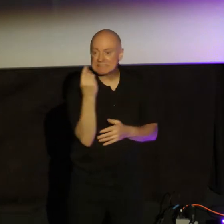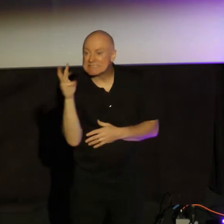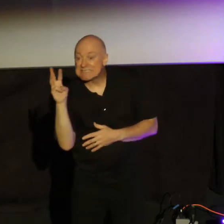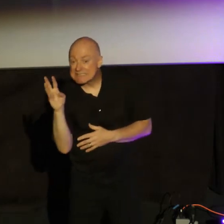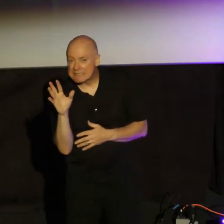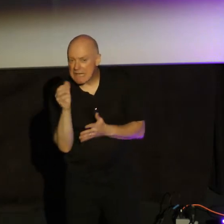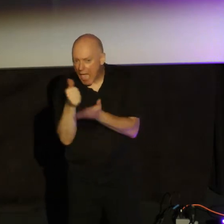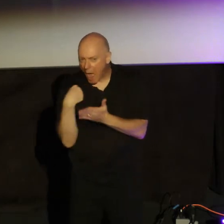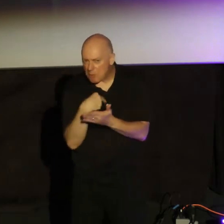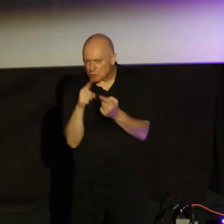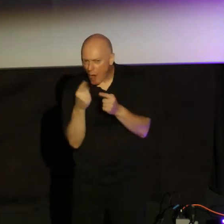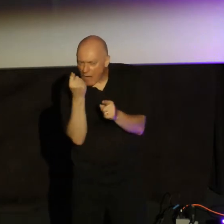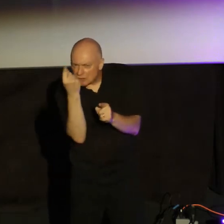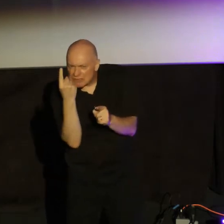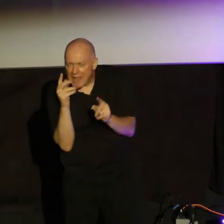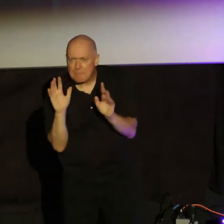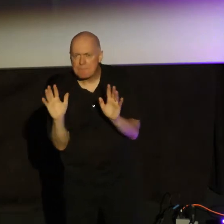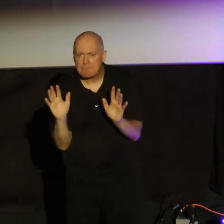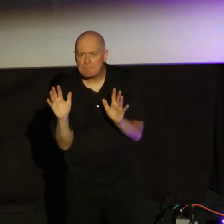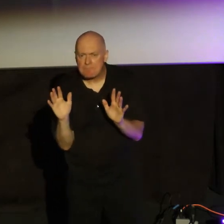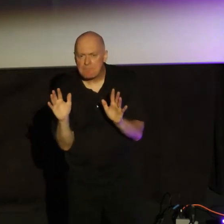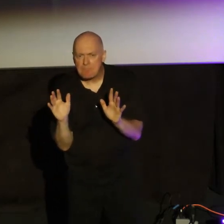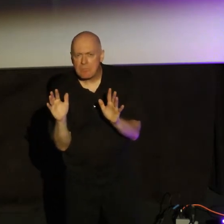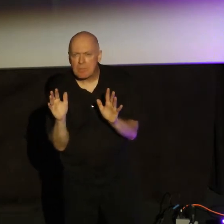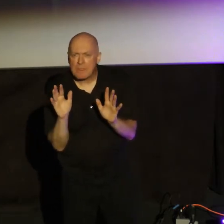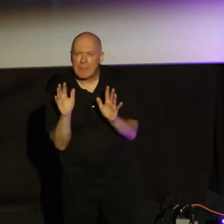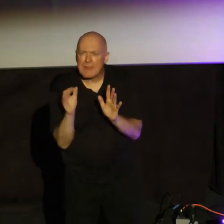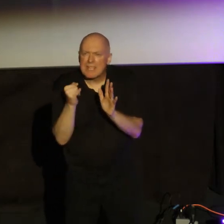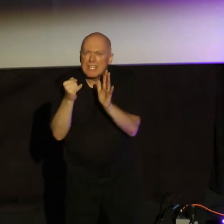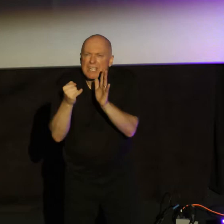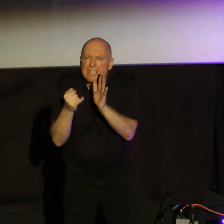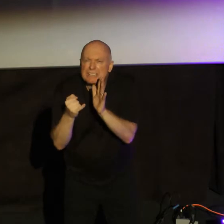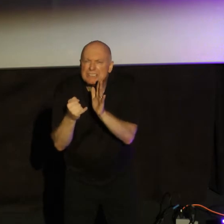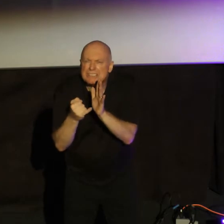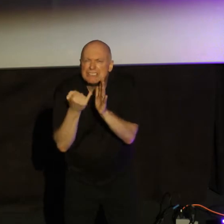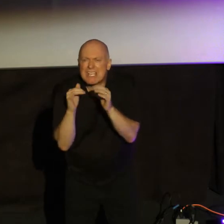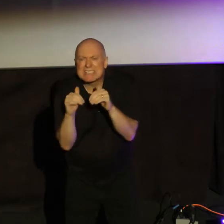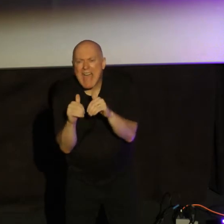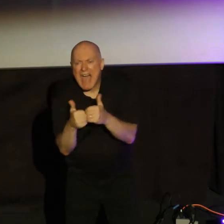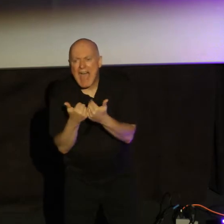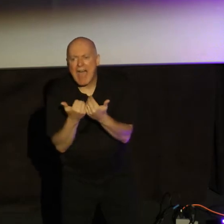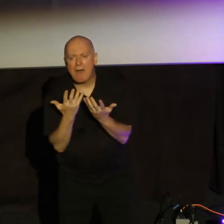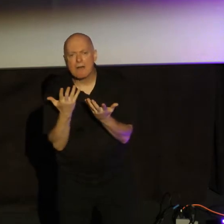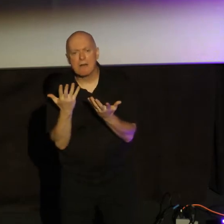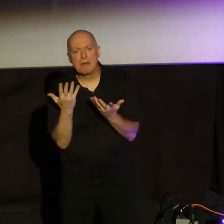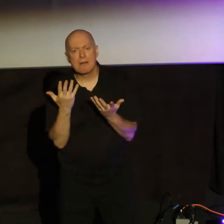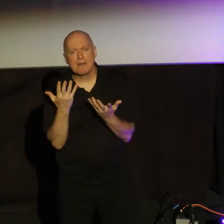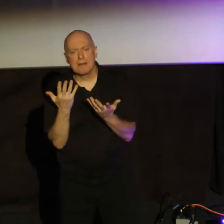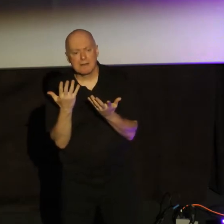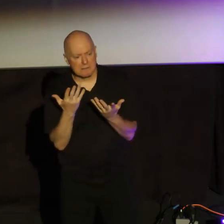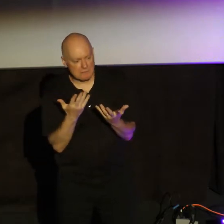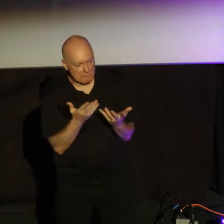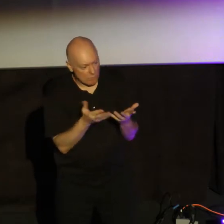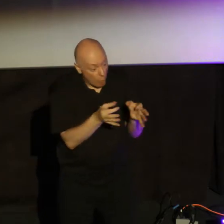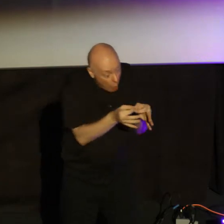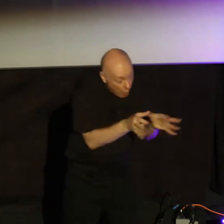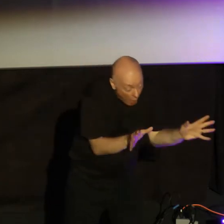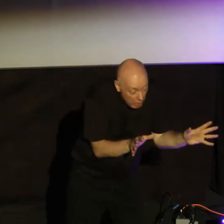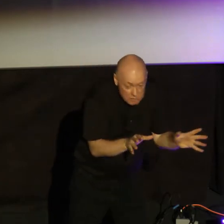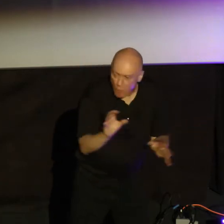help us understand just how useful or not useful your faith should be. In verse 15 to 16,